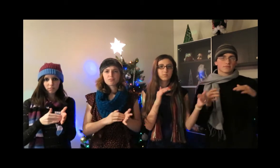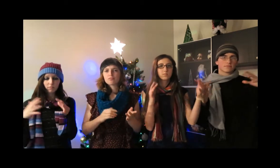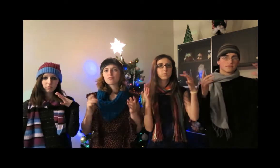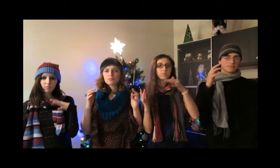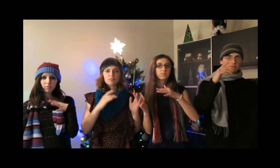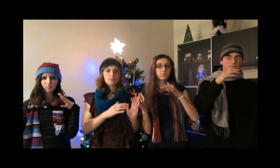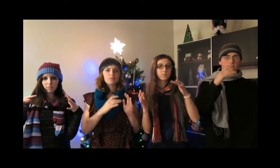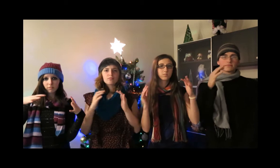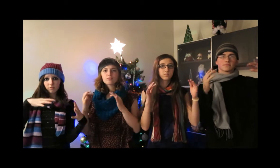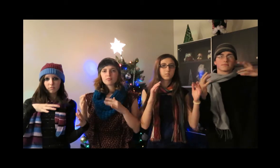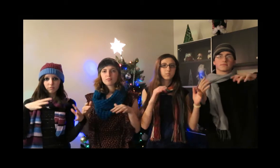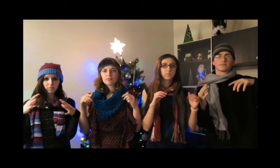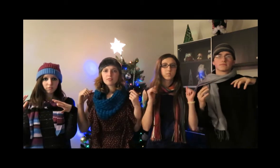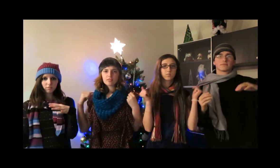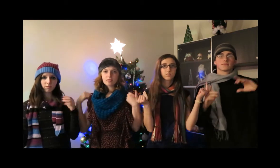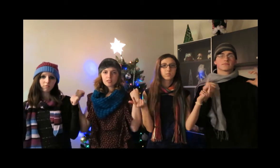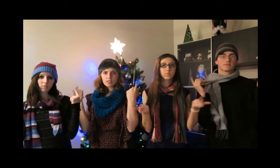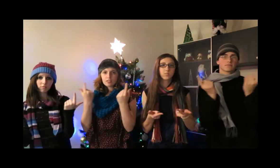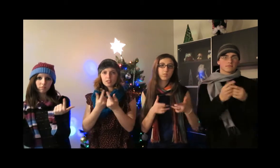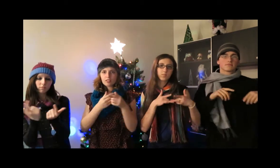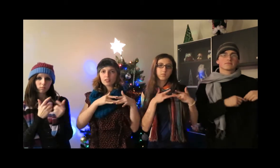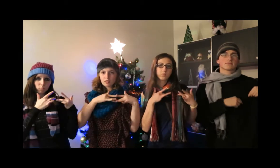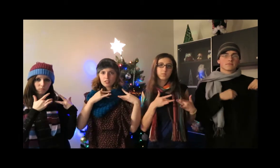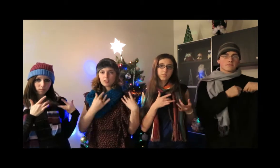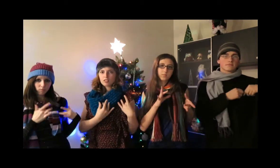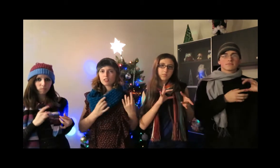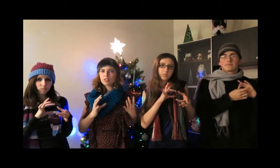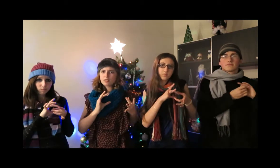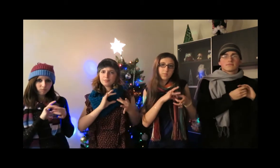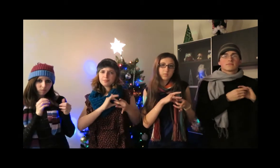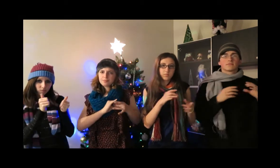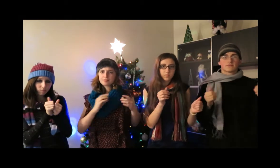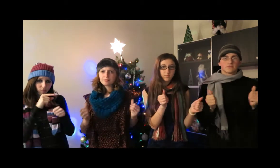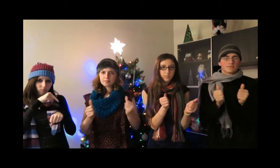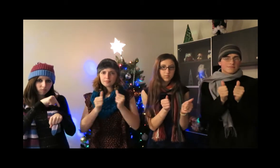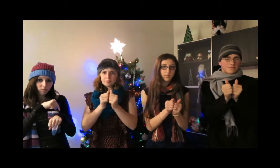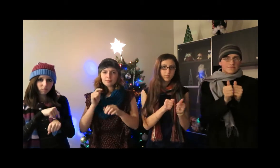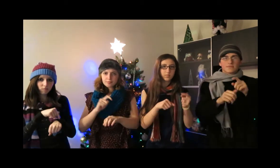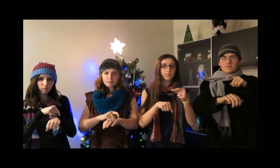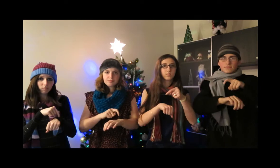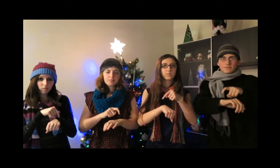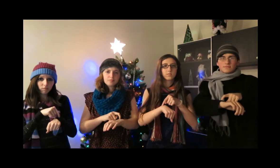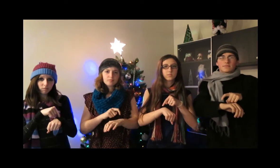never start And time would heal our lives